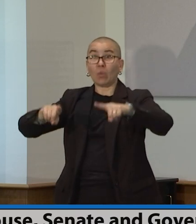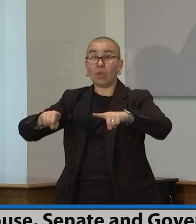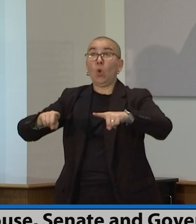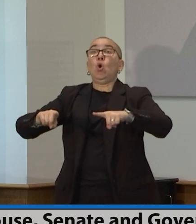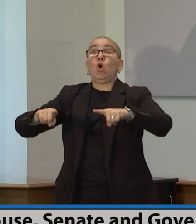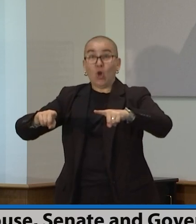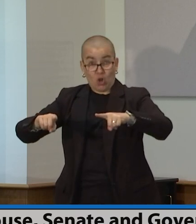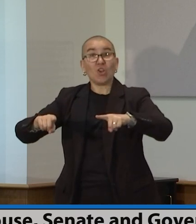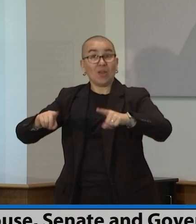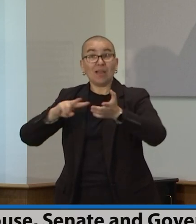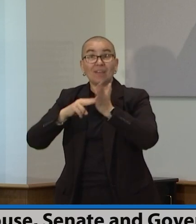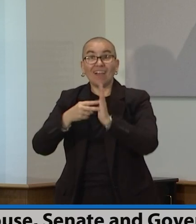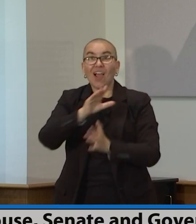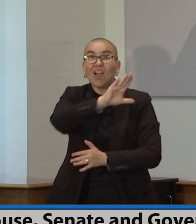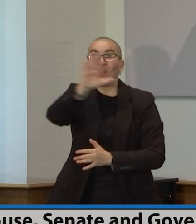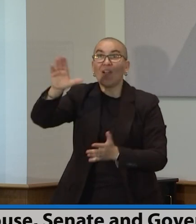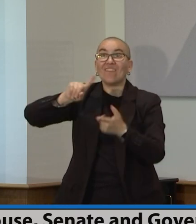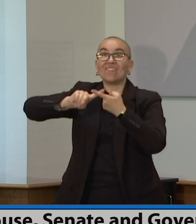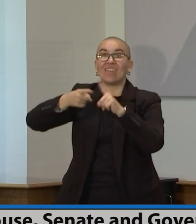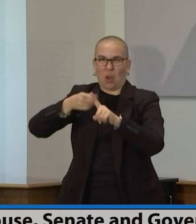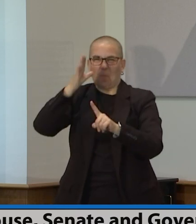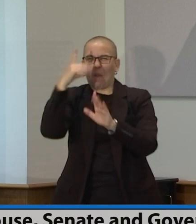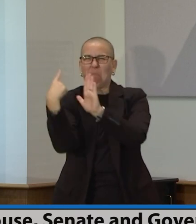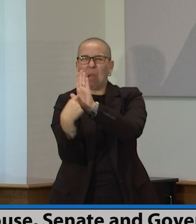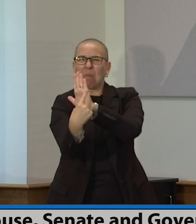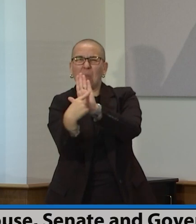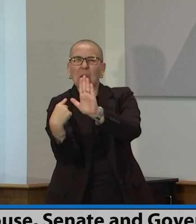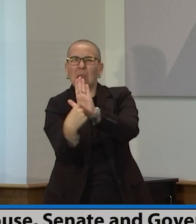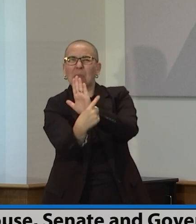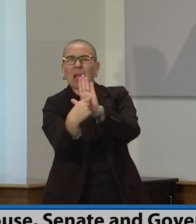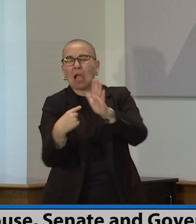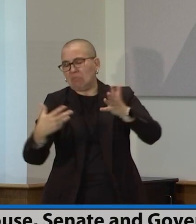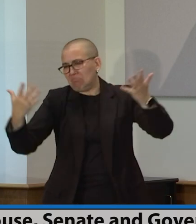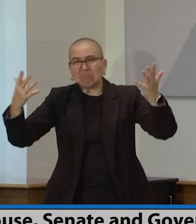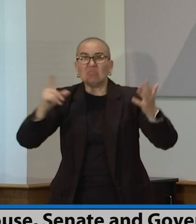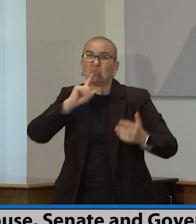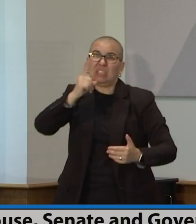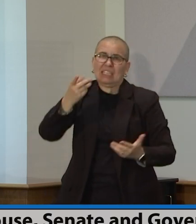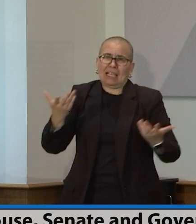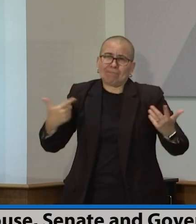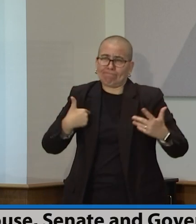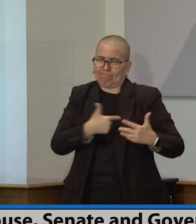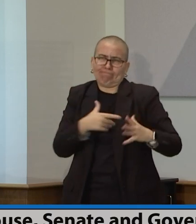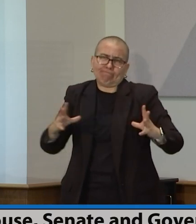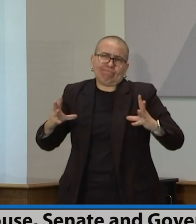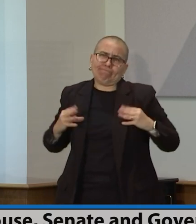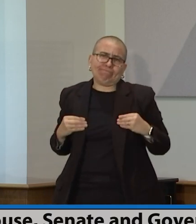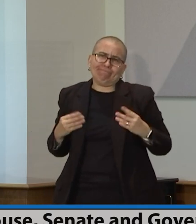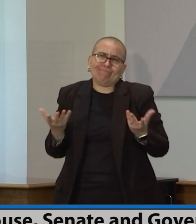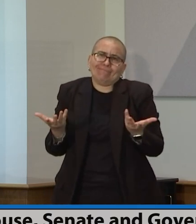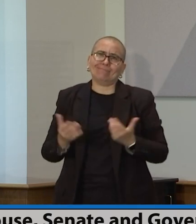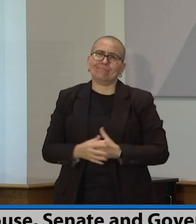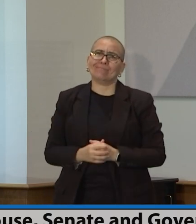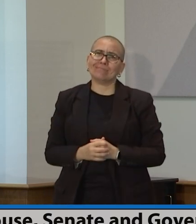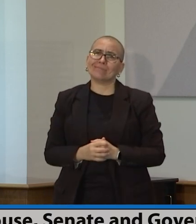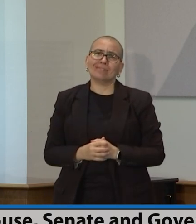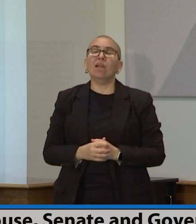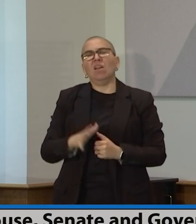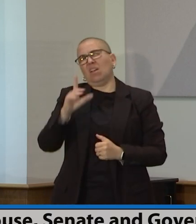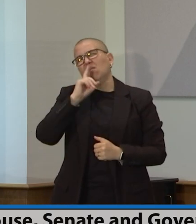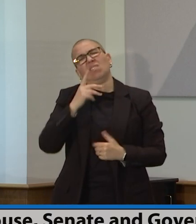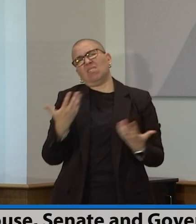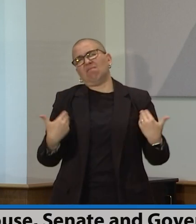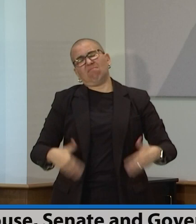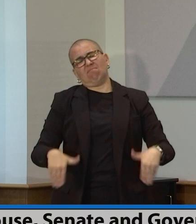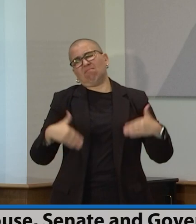that we all recognize. And these leaders were willing to say in there. And I just think that I am just really grateful. The decency, and I